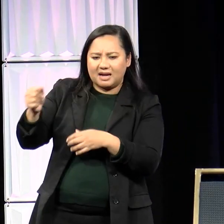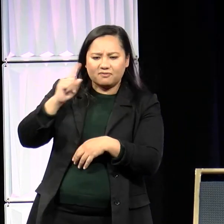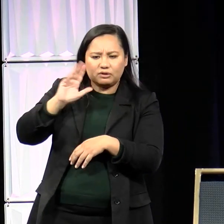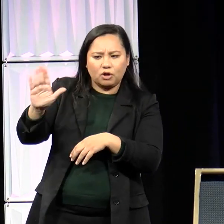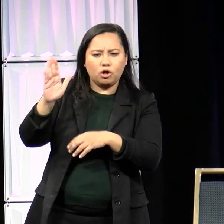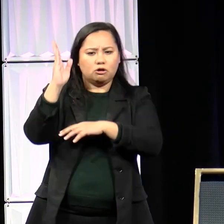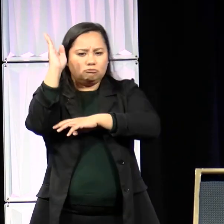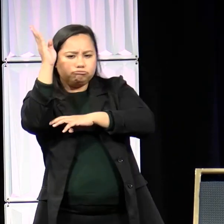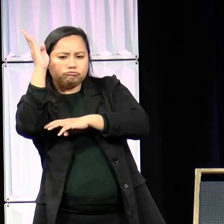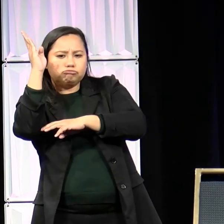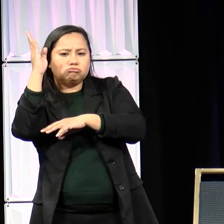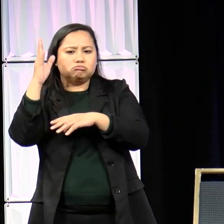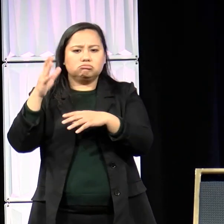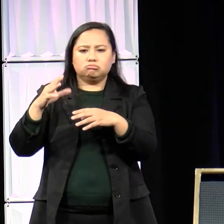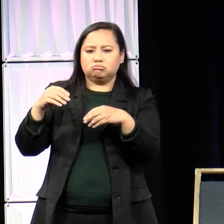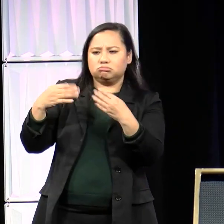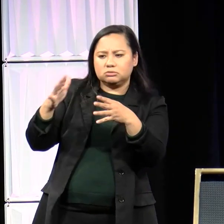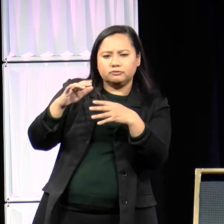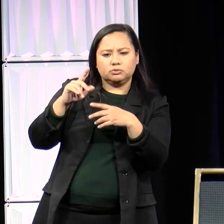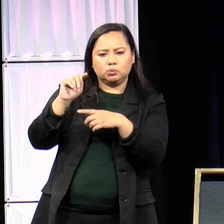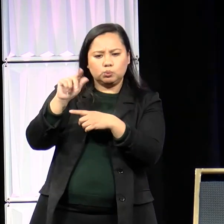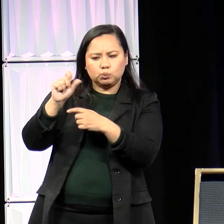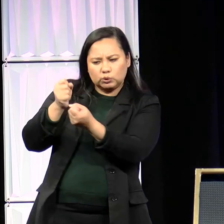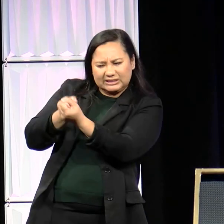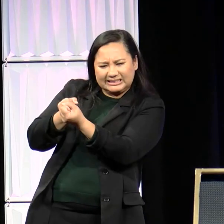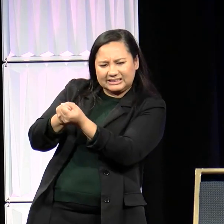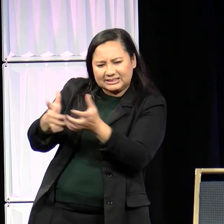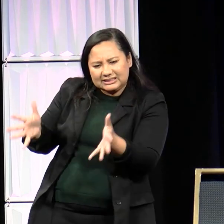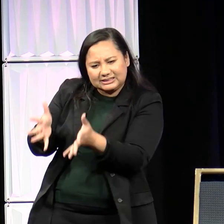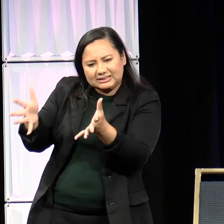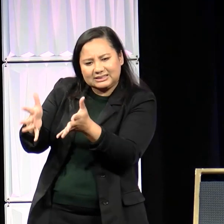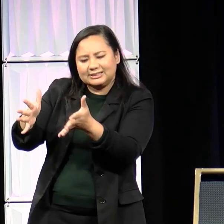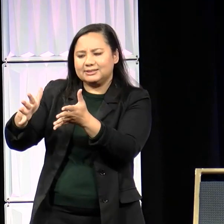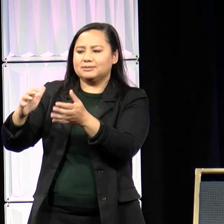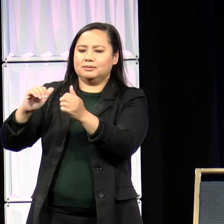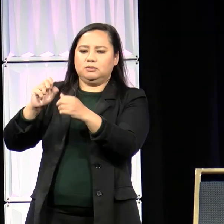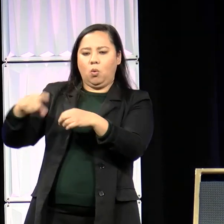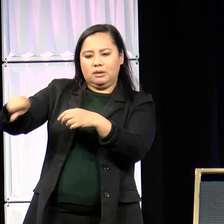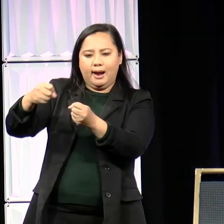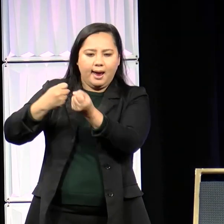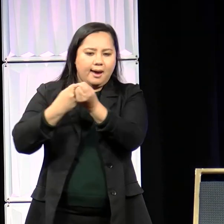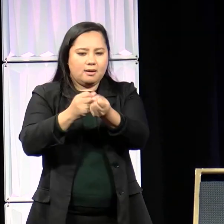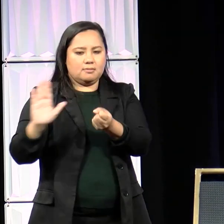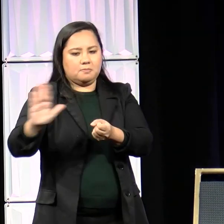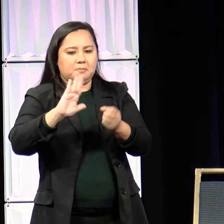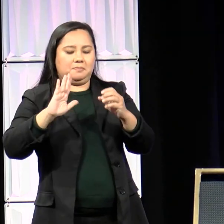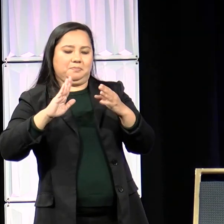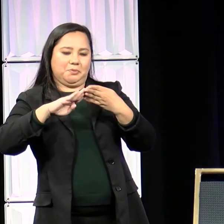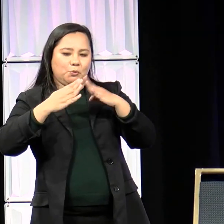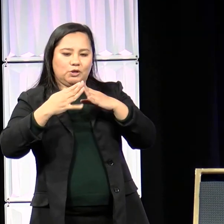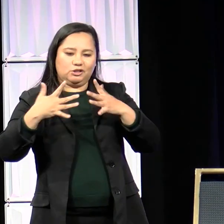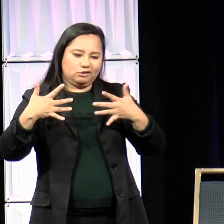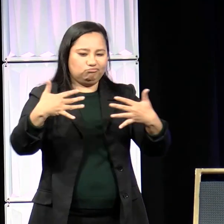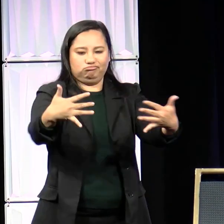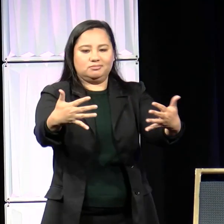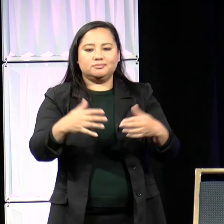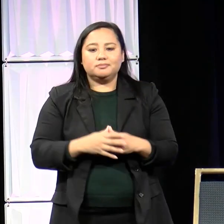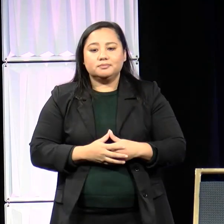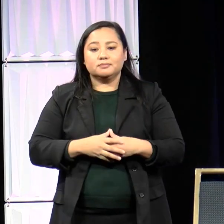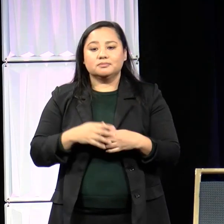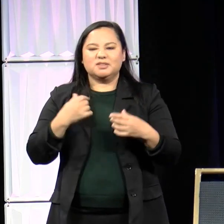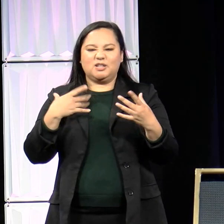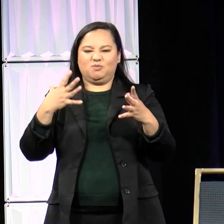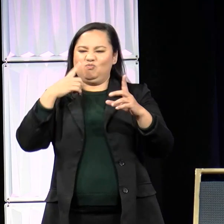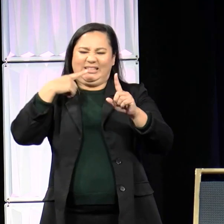support their communities and to lead this work intergenerationally. To conclude, I leave you with this. Young people have always